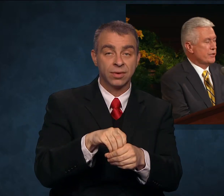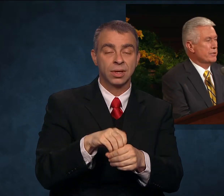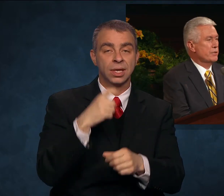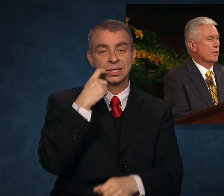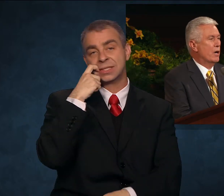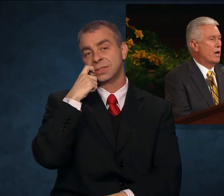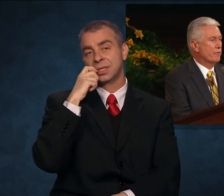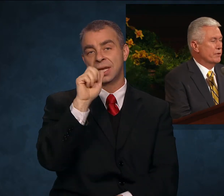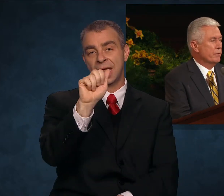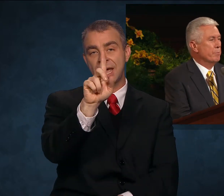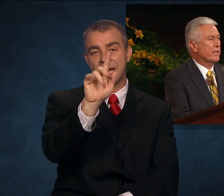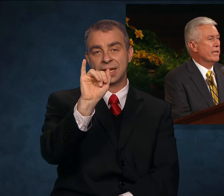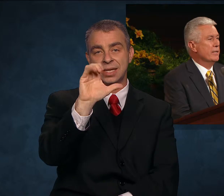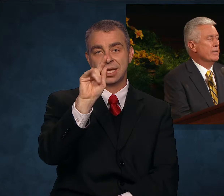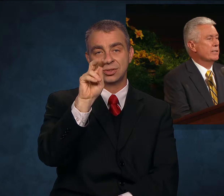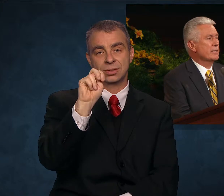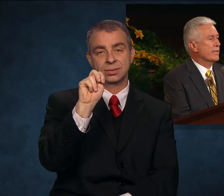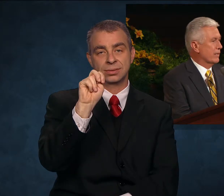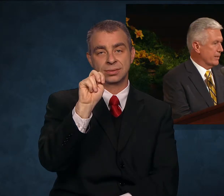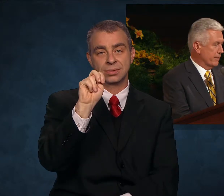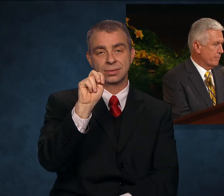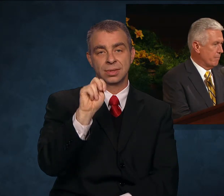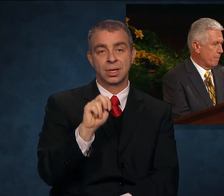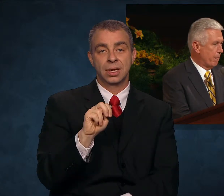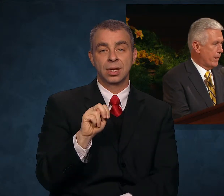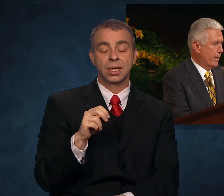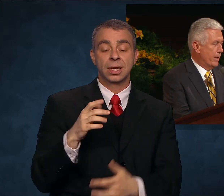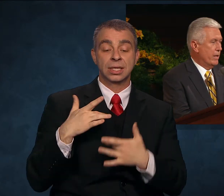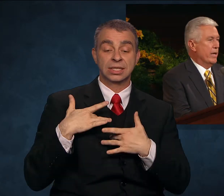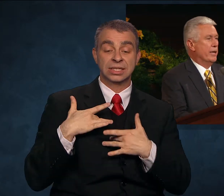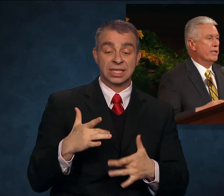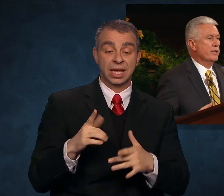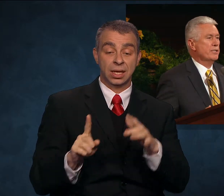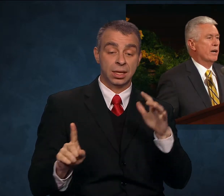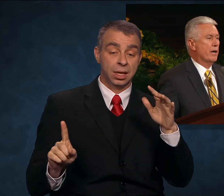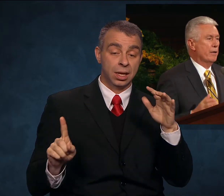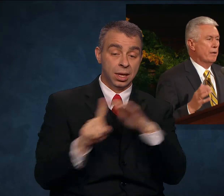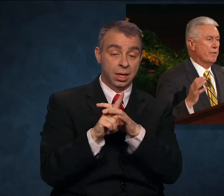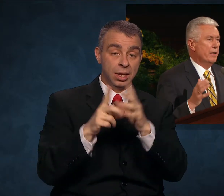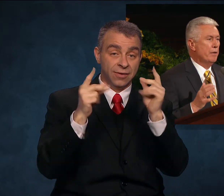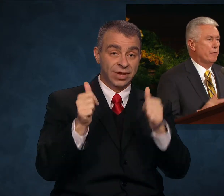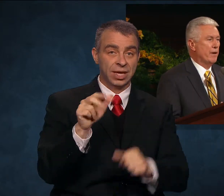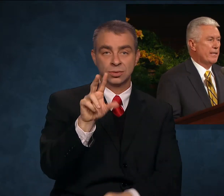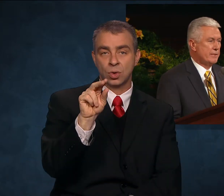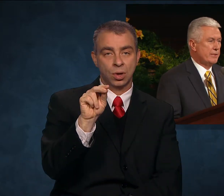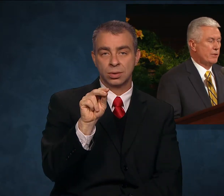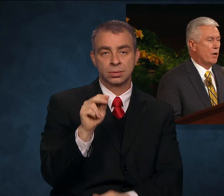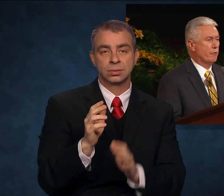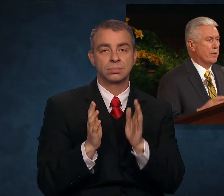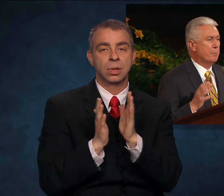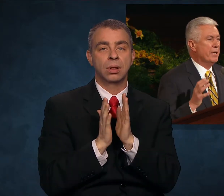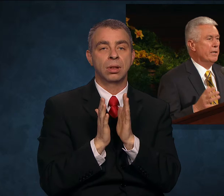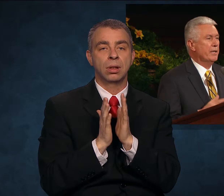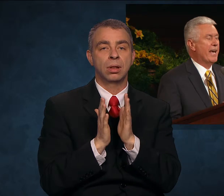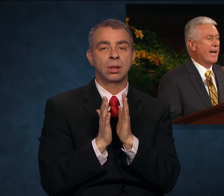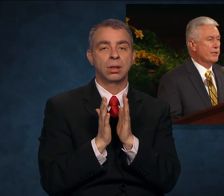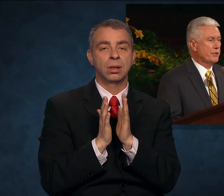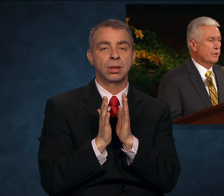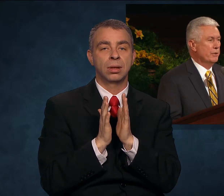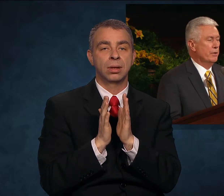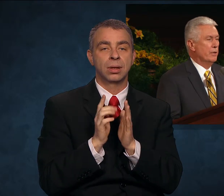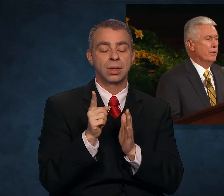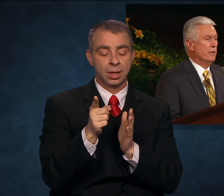Addictions often begin subtly. Addictions are thin threads of repeated